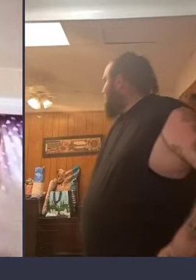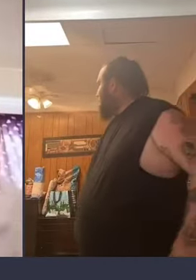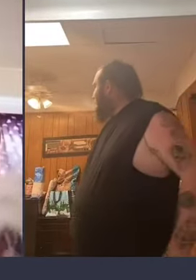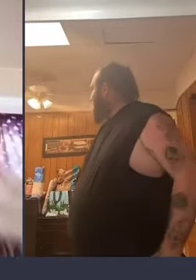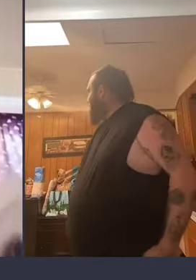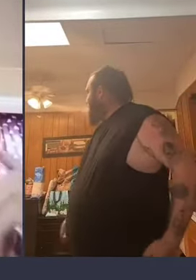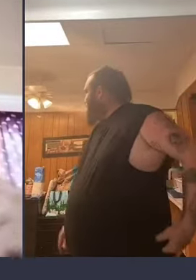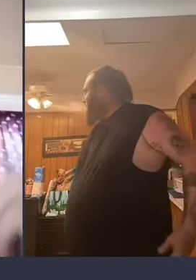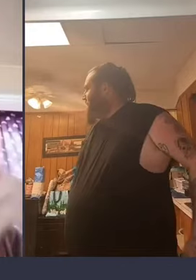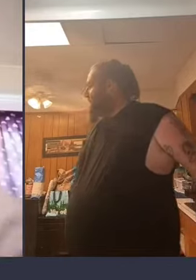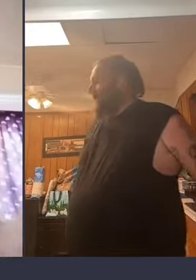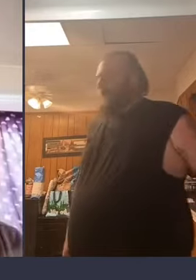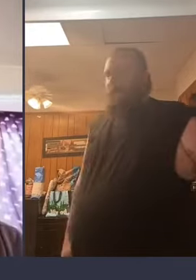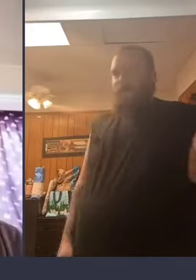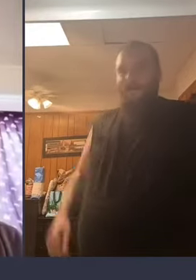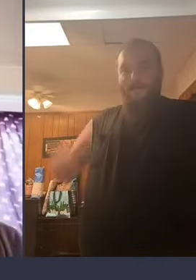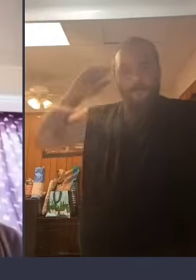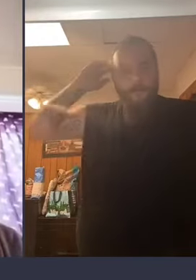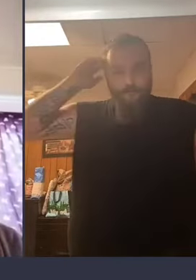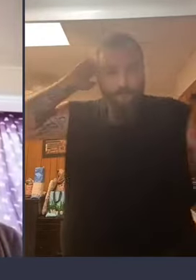yo ain't nobody asking you peanut gallery